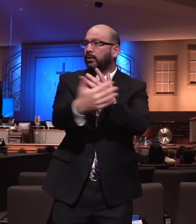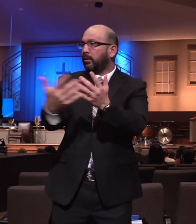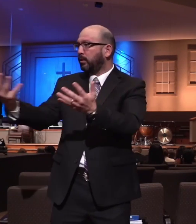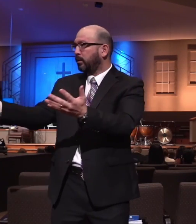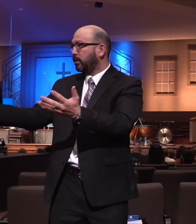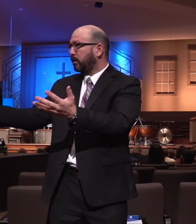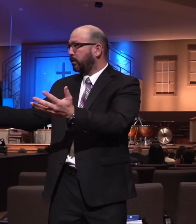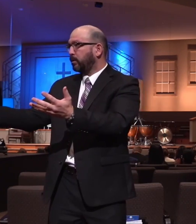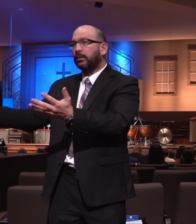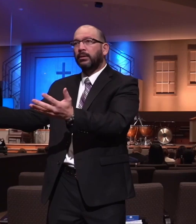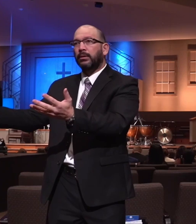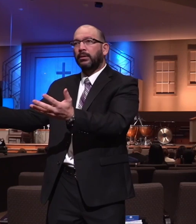ministry with that?